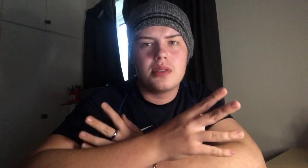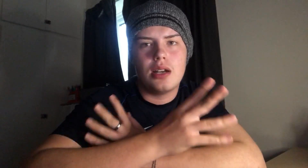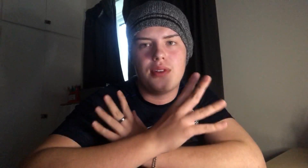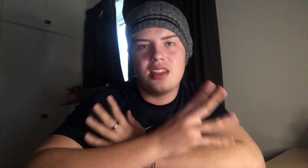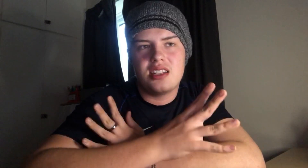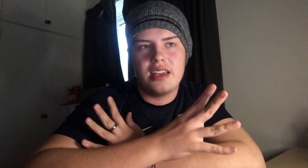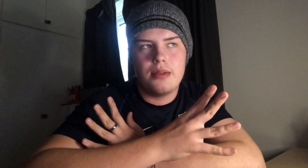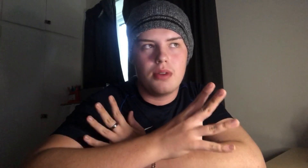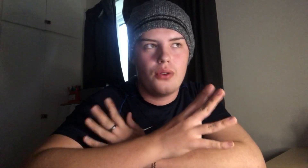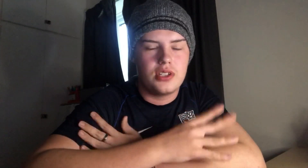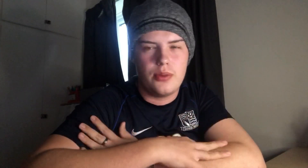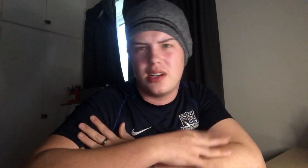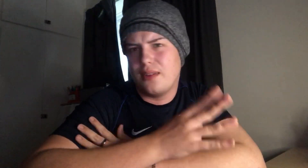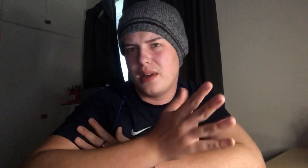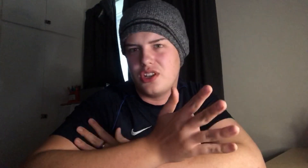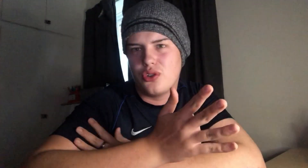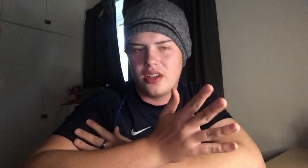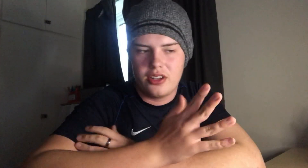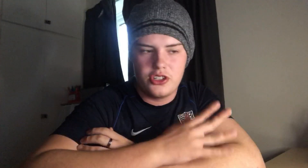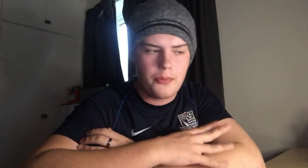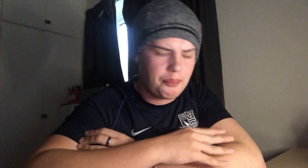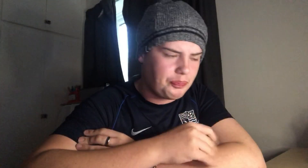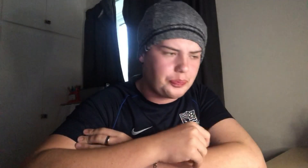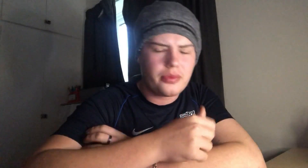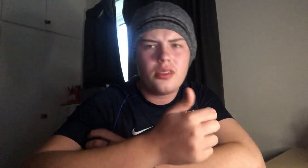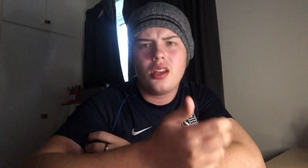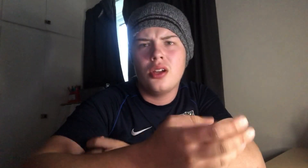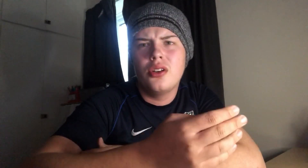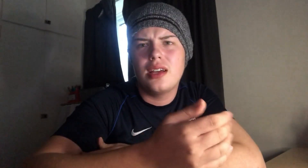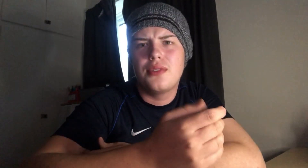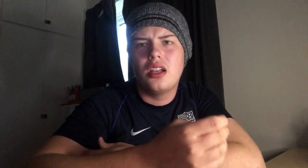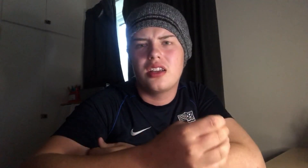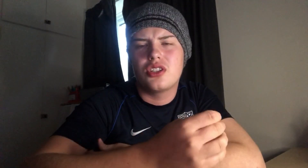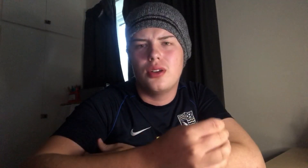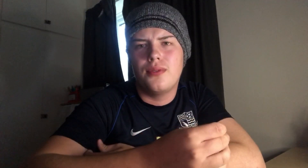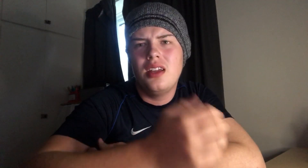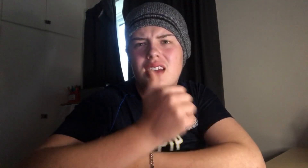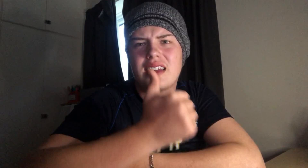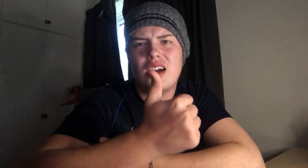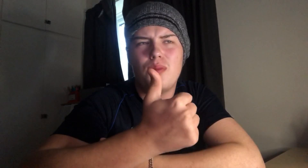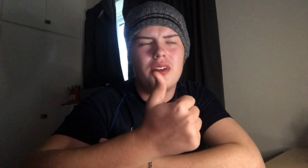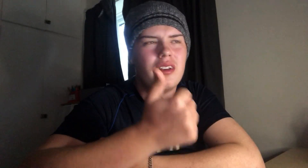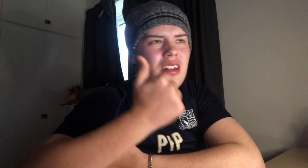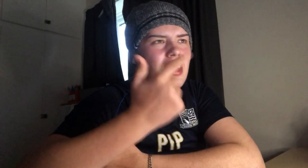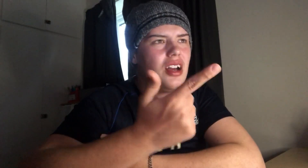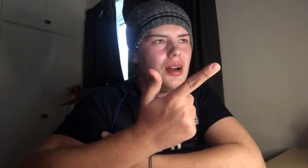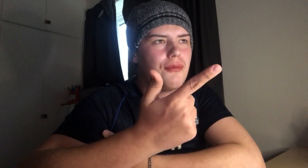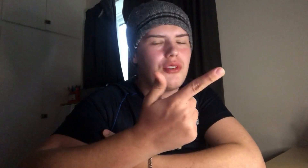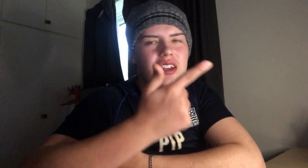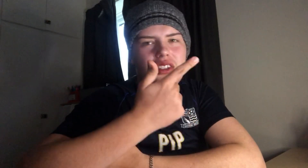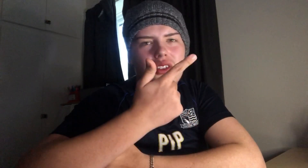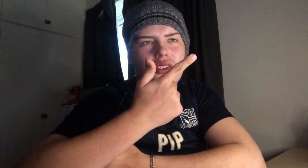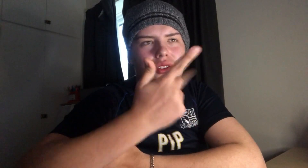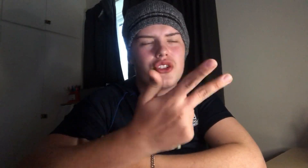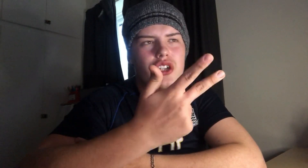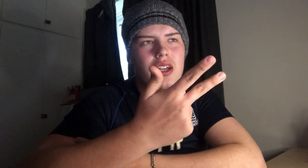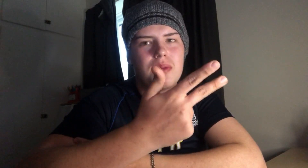himself in the team. Obviously, we don't have many strikers. Only have the likes of Kelman, Humphreys, Goodship,